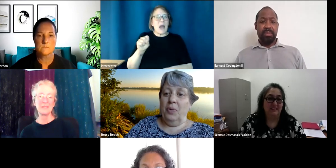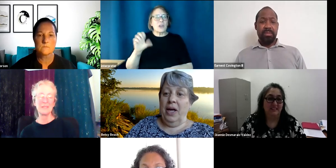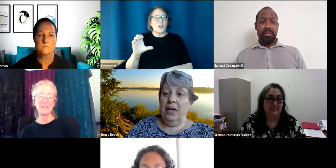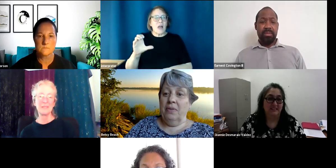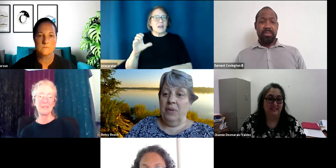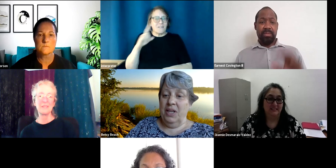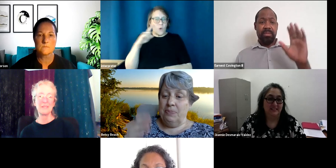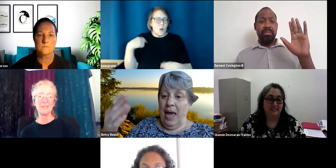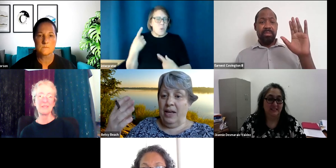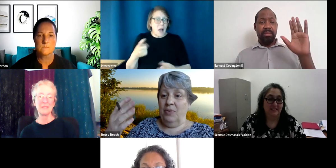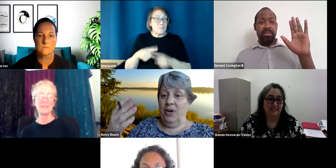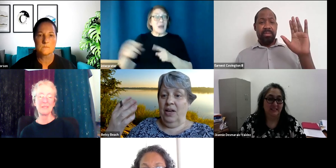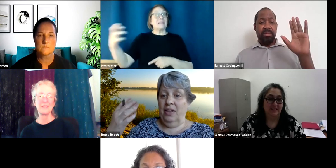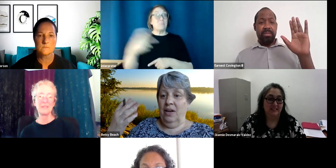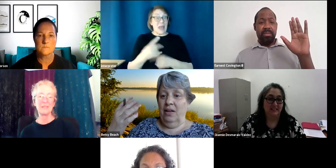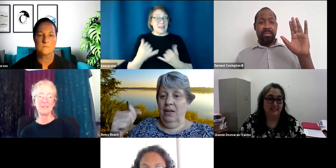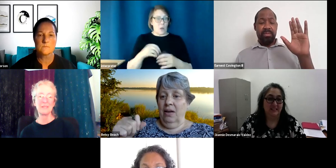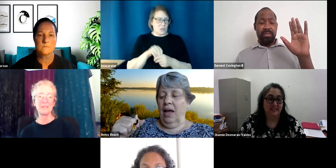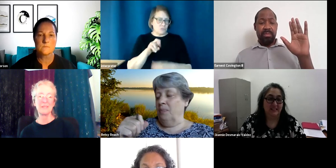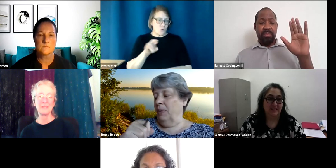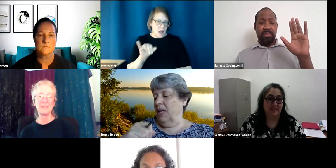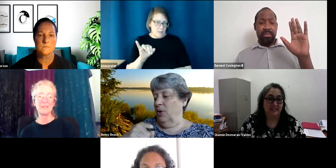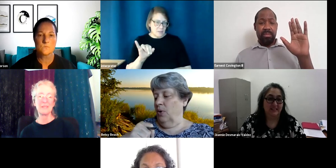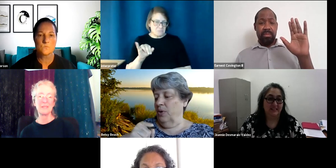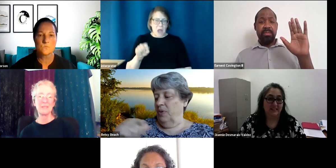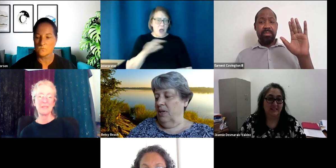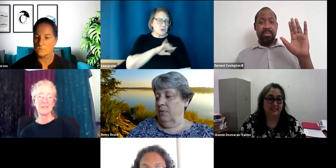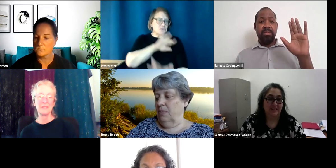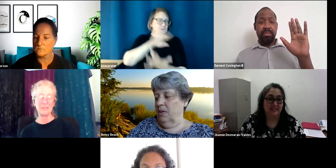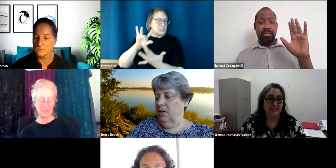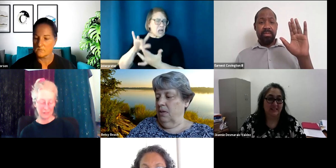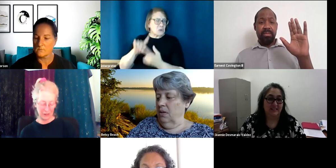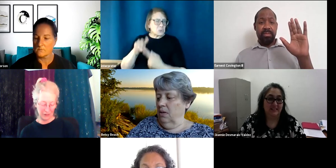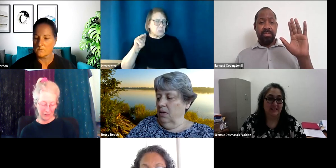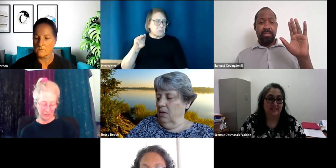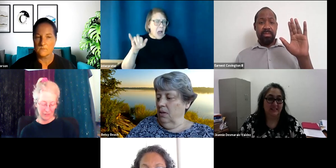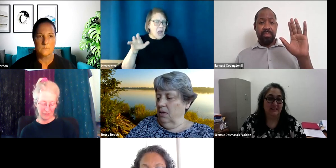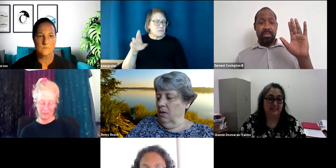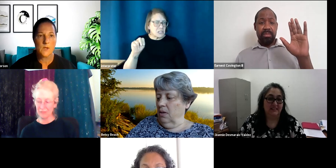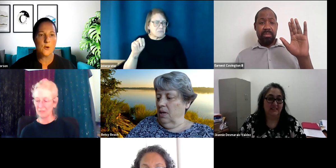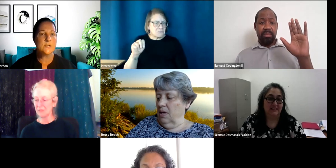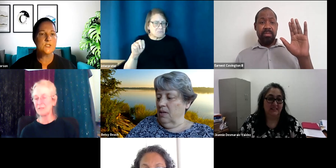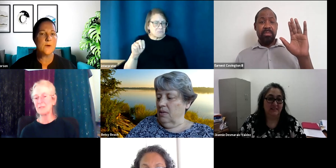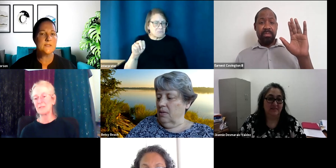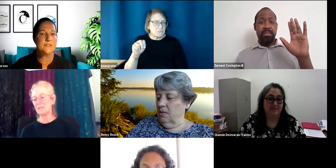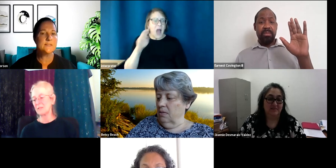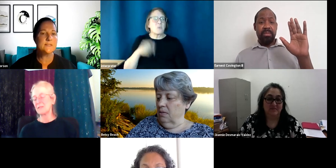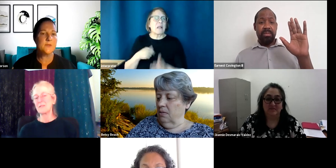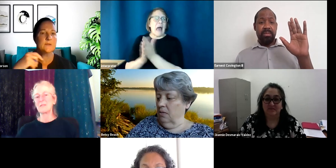while, but he's back in Rhode Island. I can probably get hold of him. I'm going to ask. you want to say something?